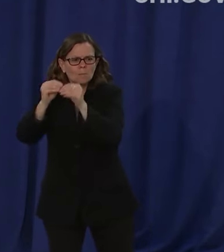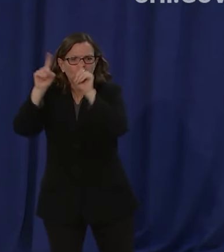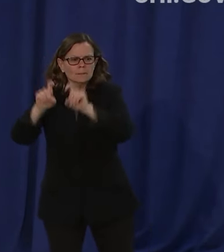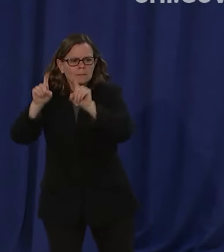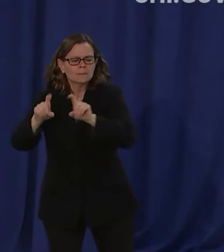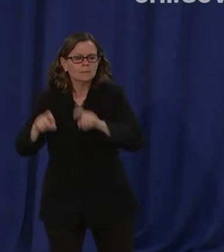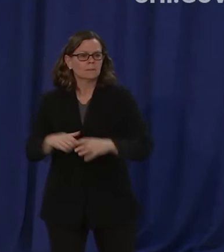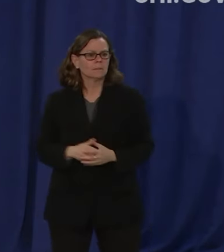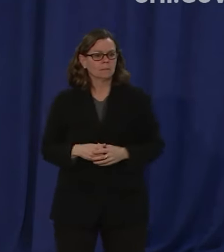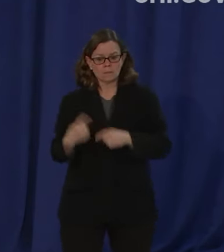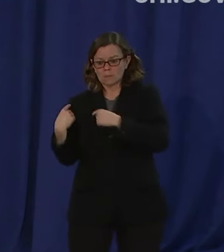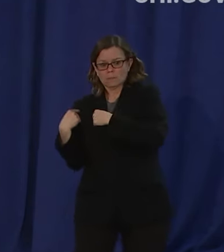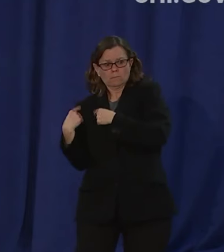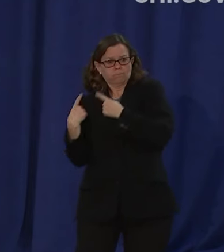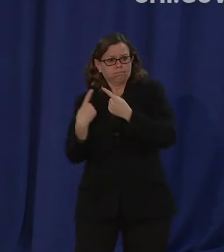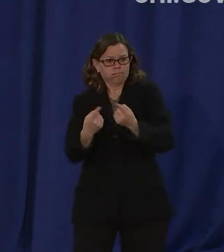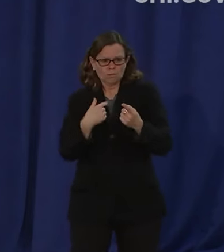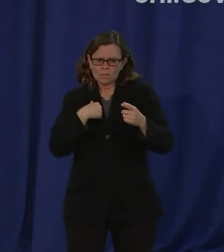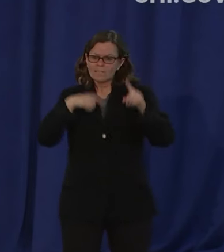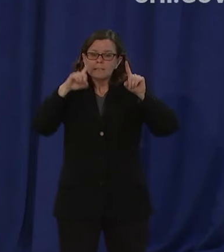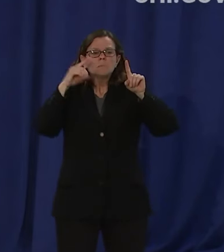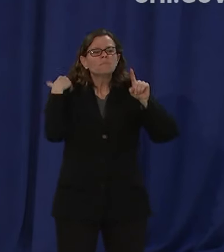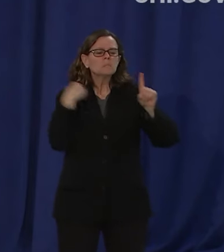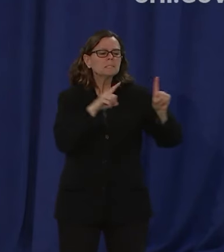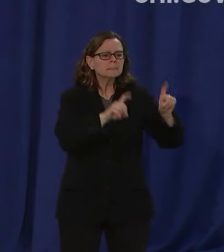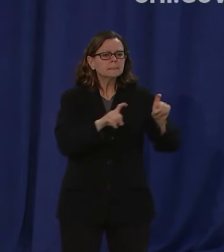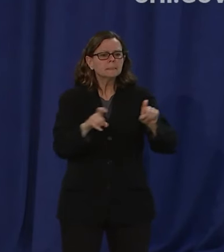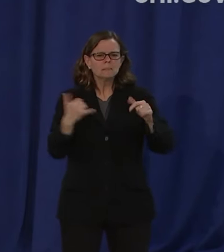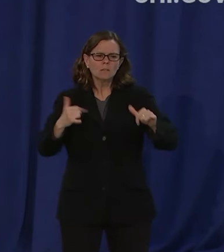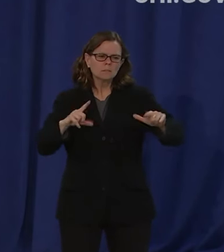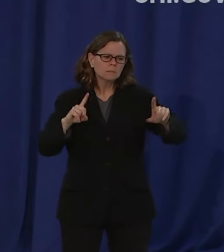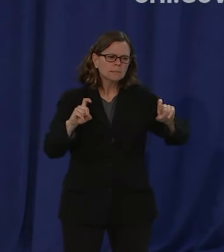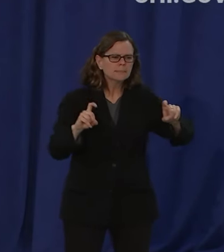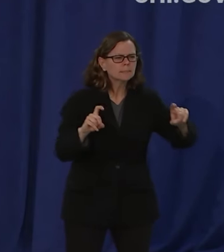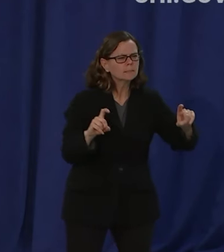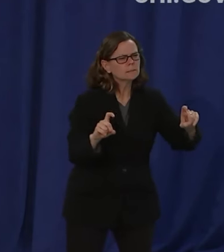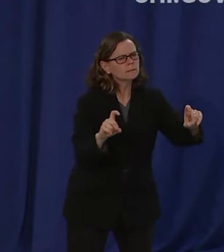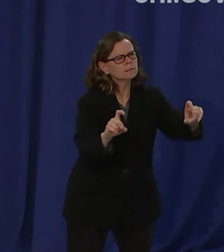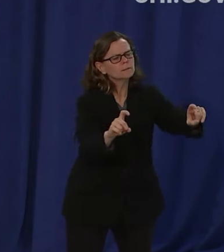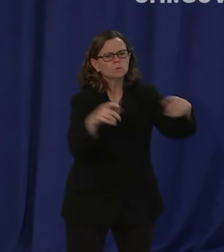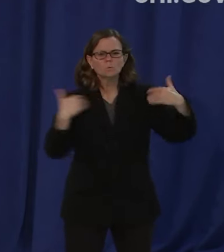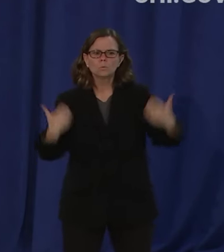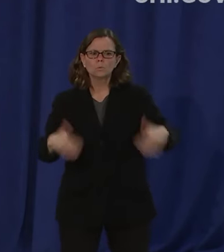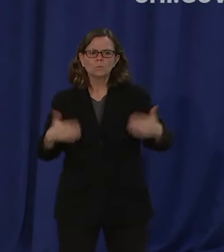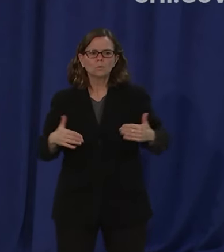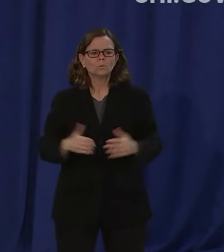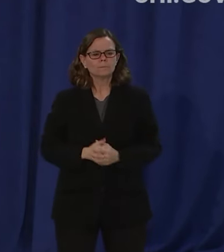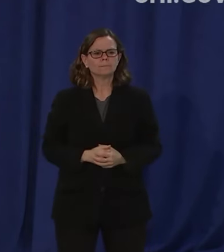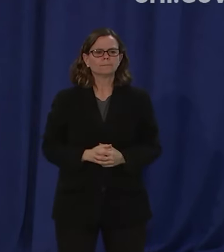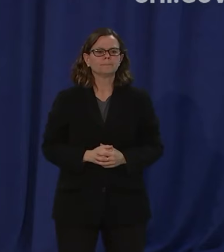but we still know we've got a lot more to do and it's not um for the city to control it it's not like we've got a